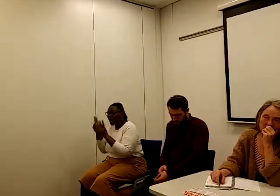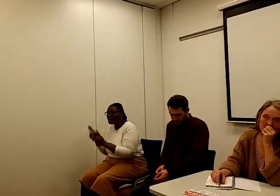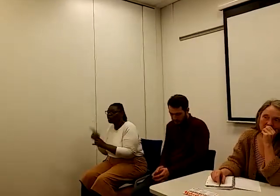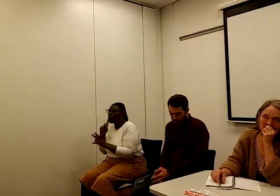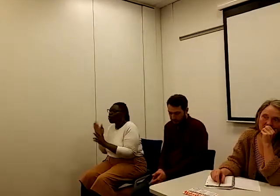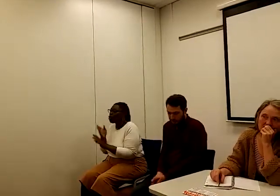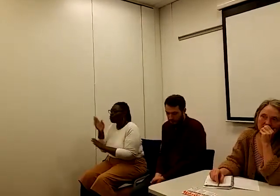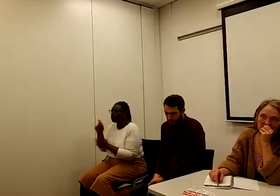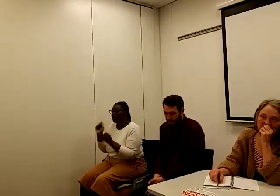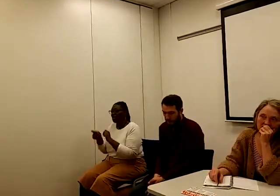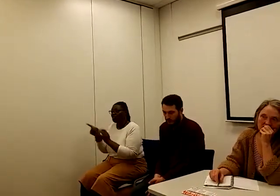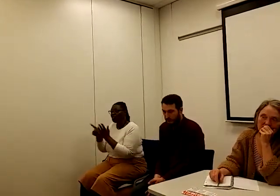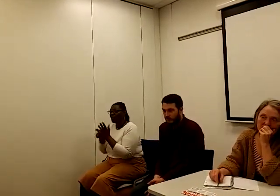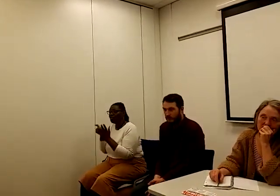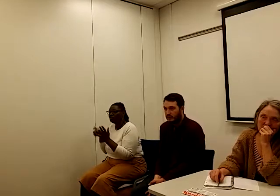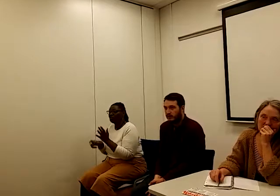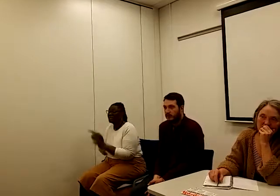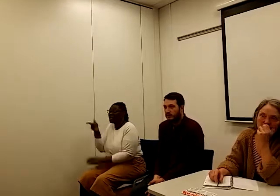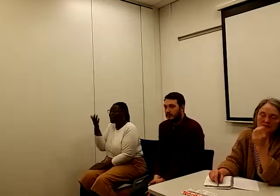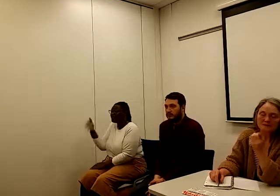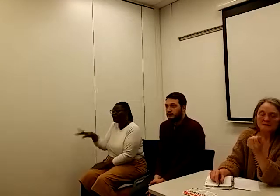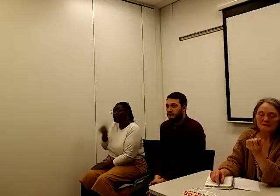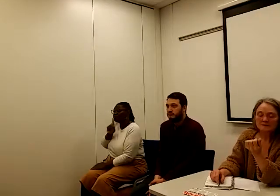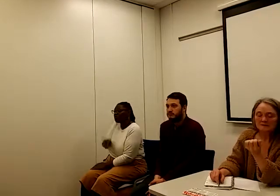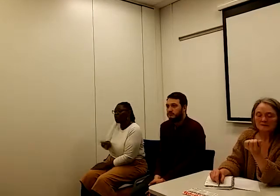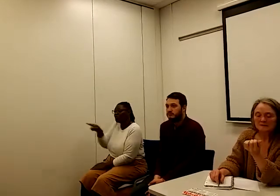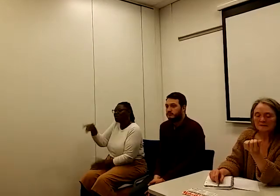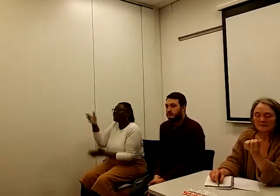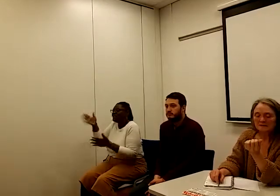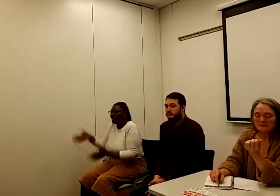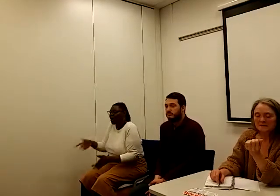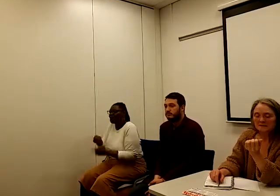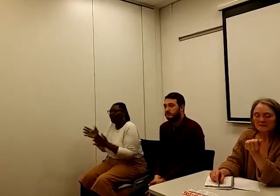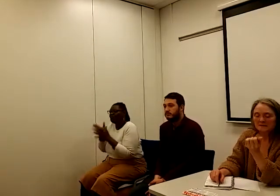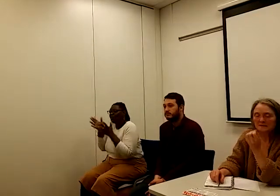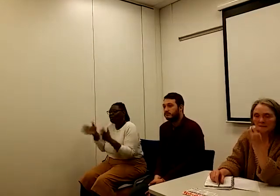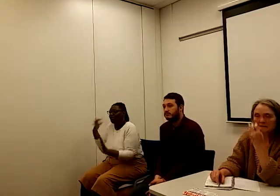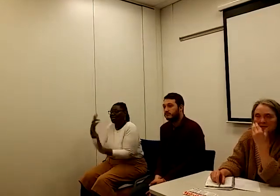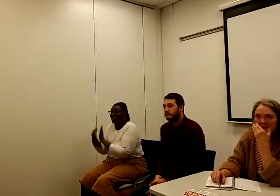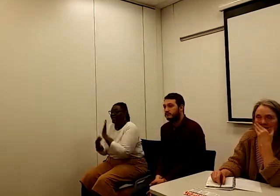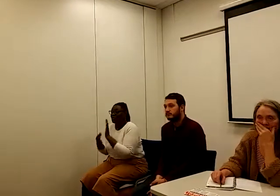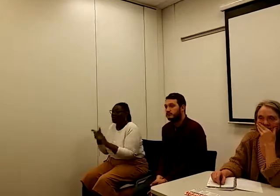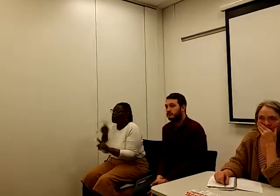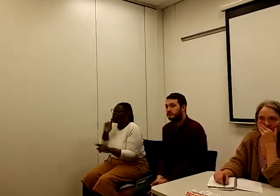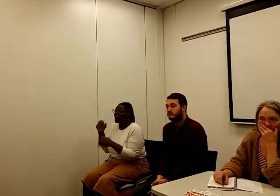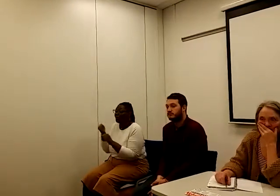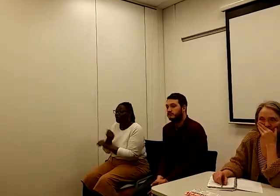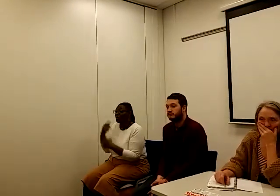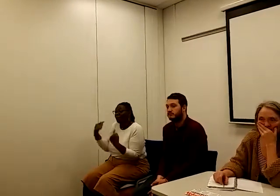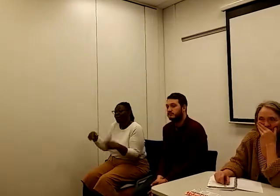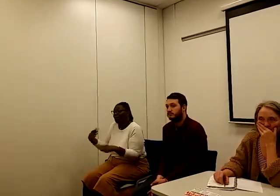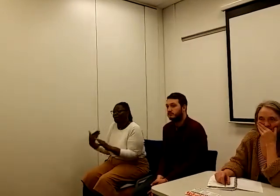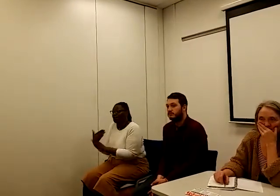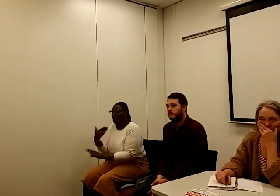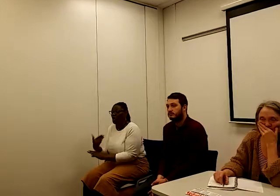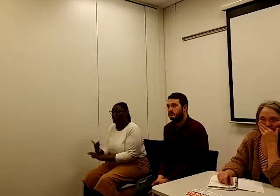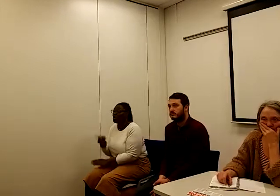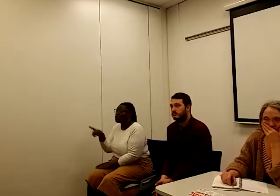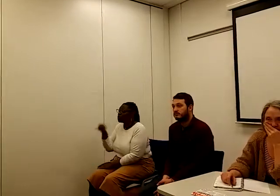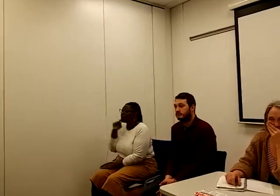Universal Credit have been told now they have to increase their hours where they've been doing committed work. Yeah. Where they've been doing committed work